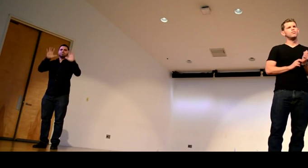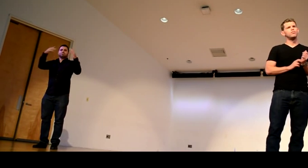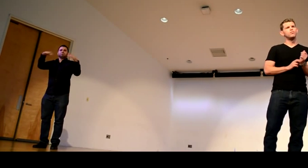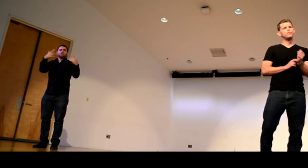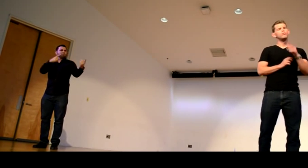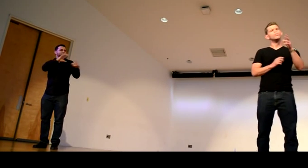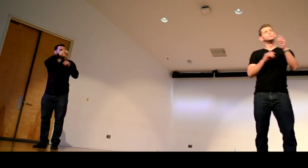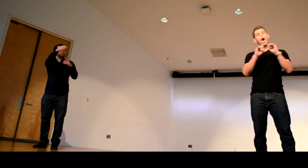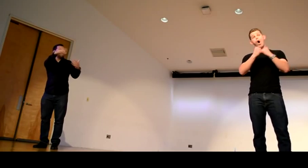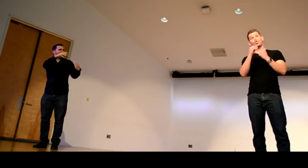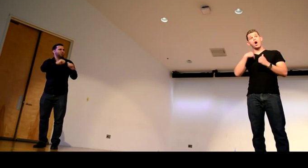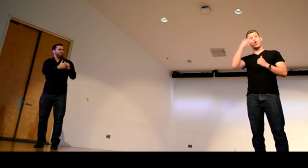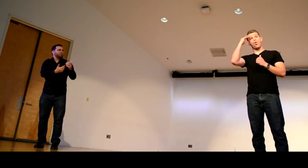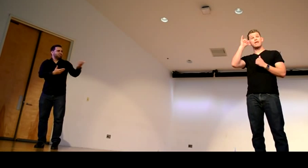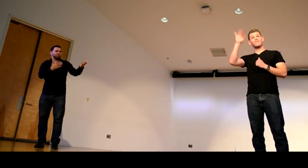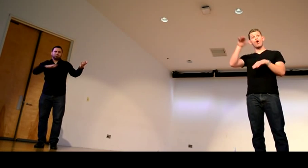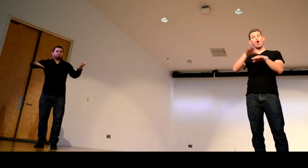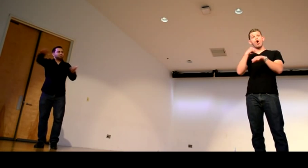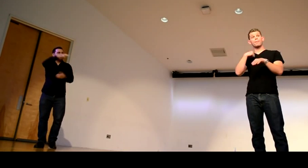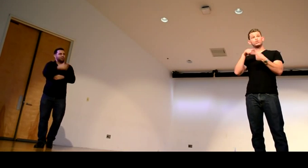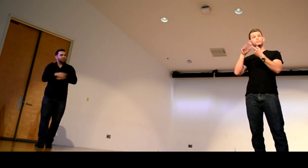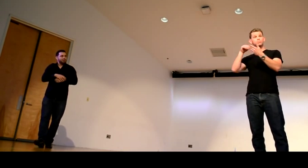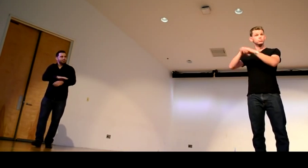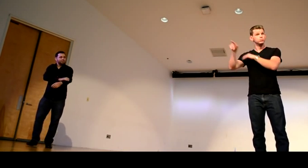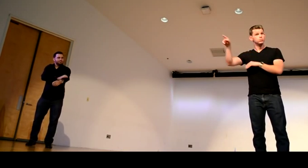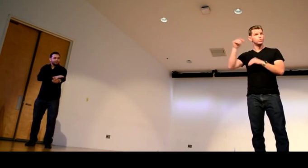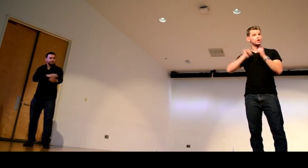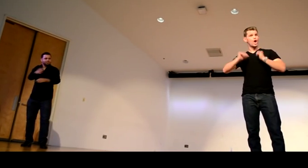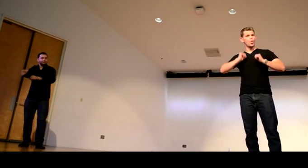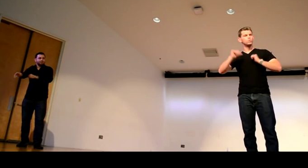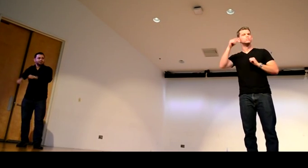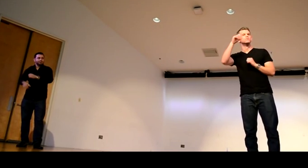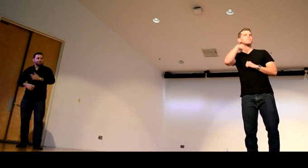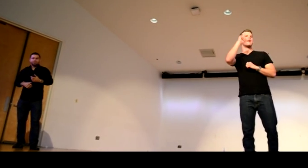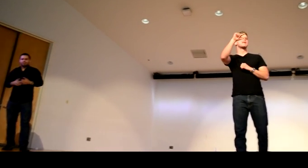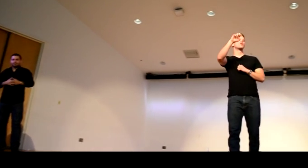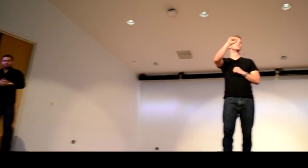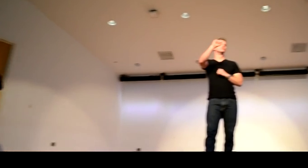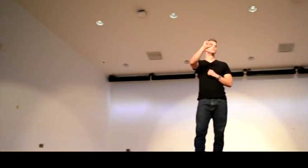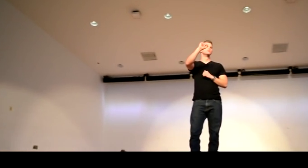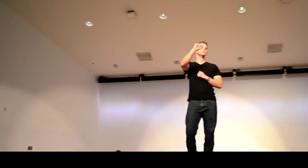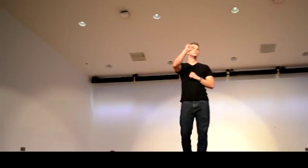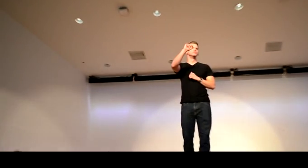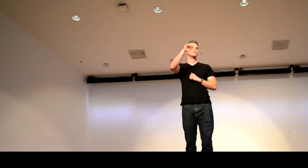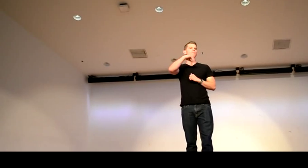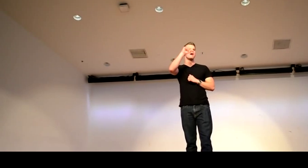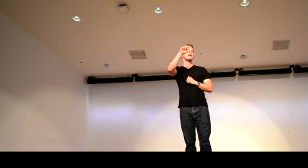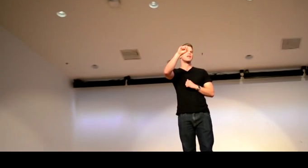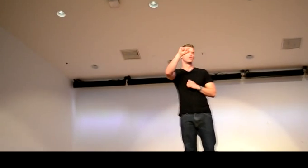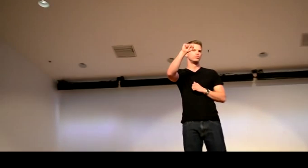which is awesome. You're awesome. Like, how did you found out about them? I mean, how did I know if they called me? Through my agents. I